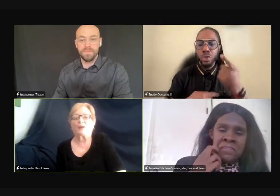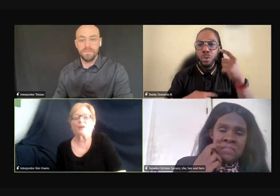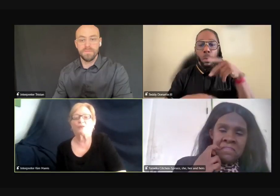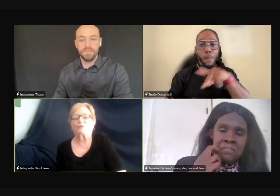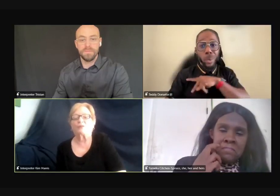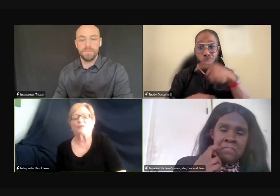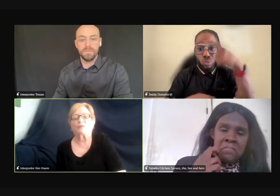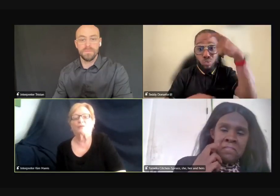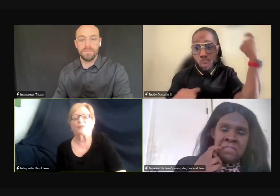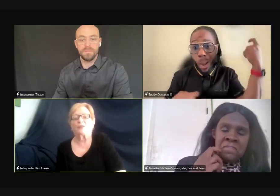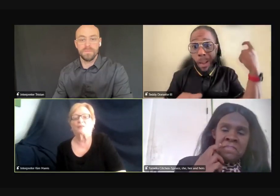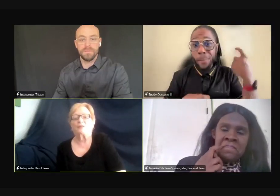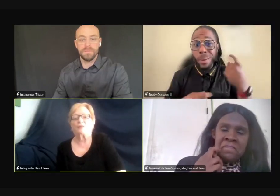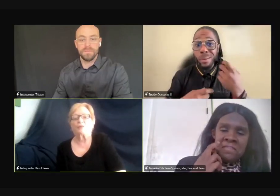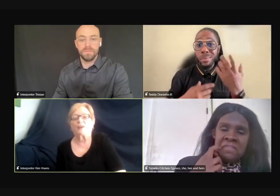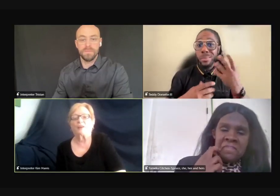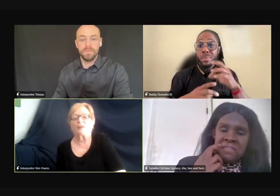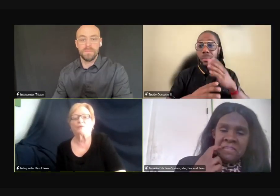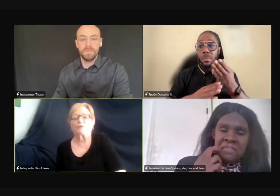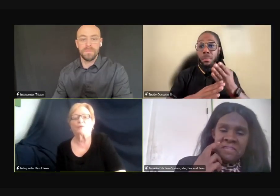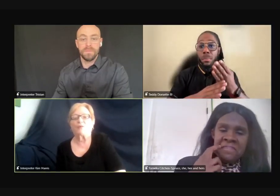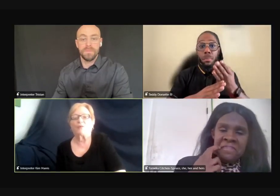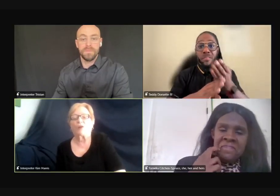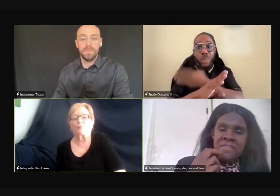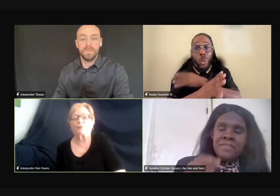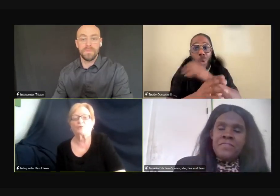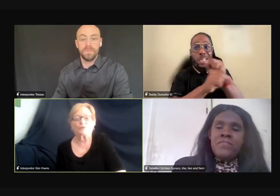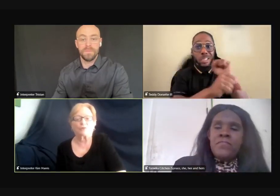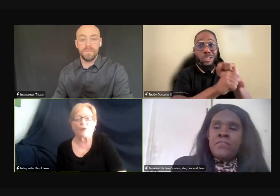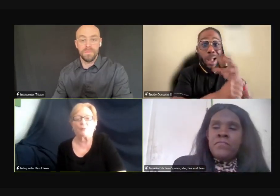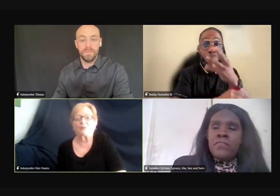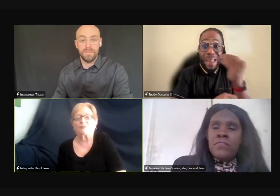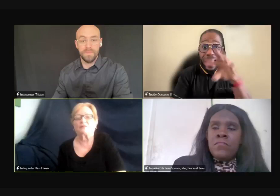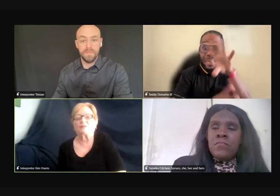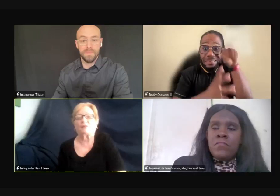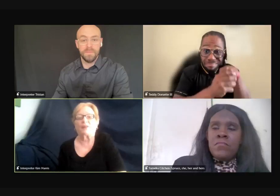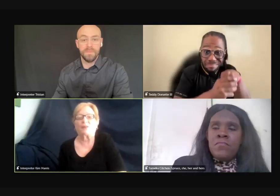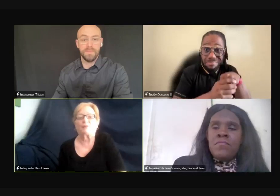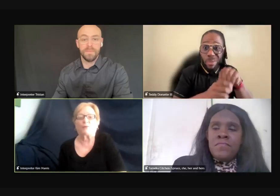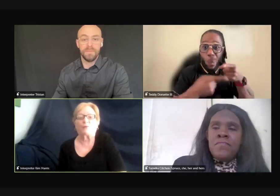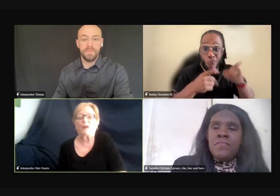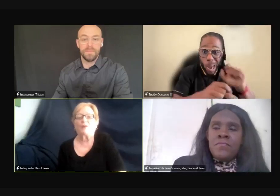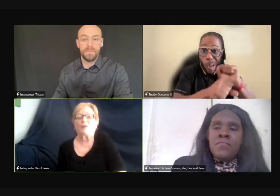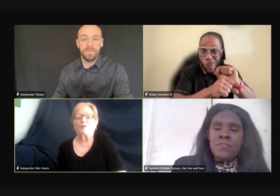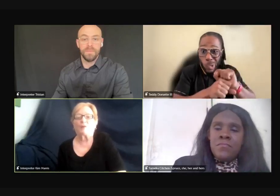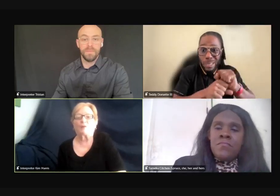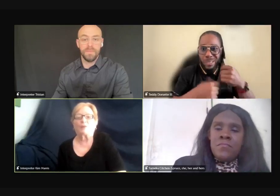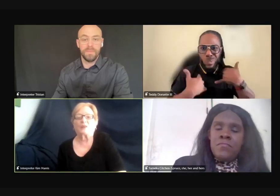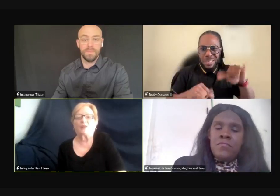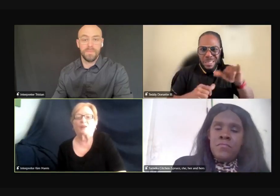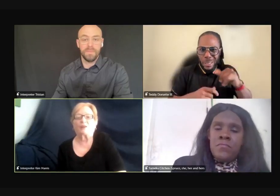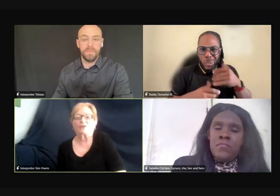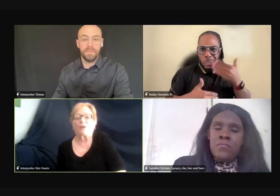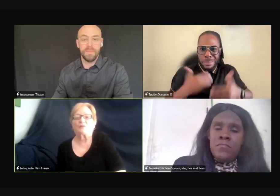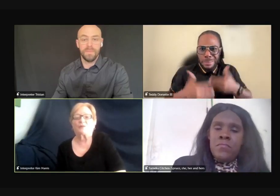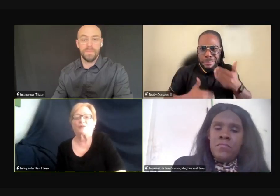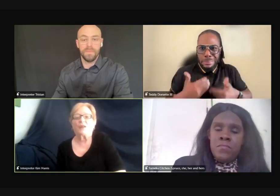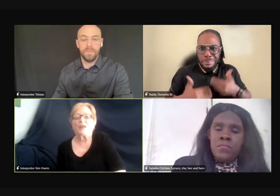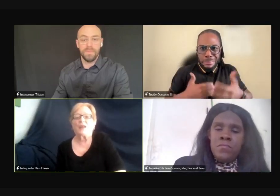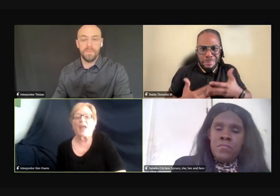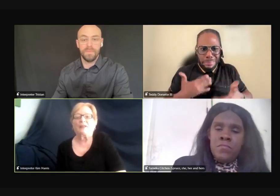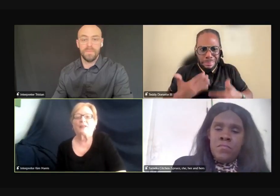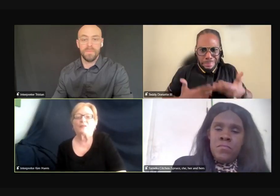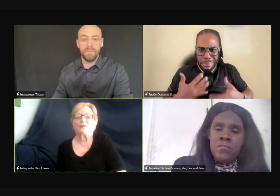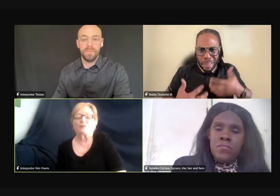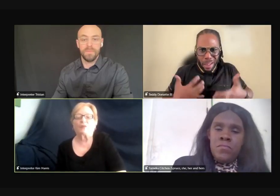so many barriers and different things that we're trying to get through. We have a lot of personal traumas and stuff like that before we've worked out in our jobs and stuff,